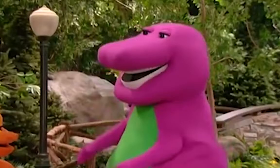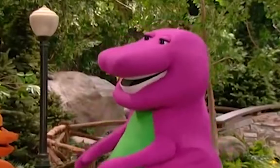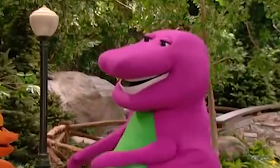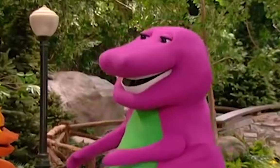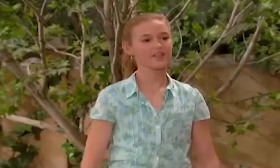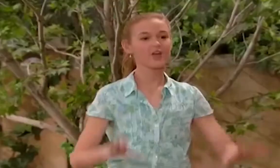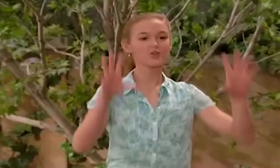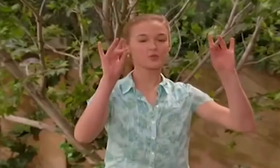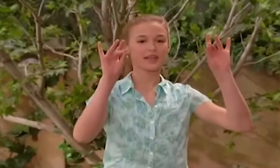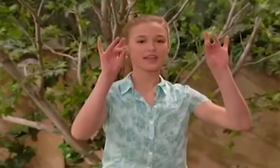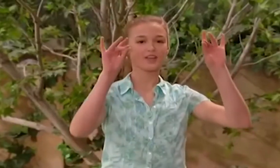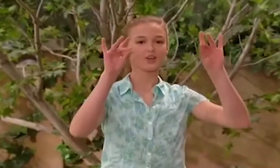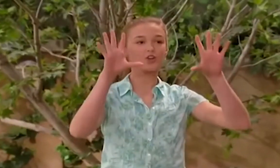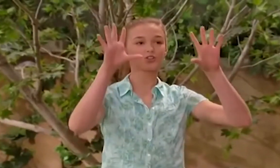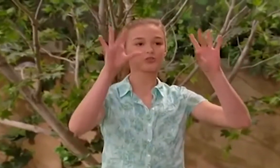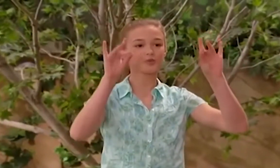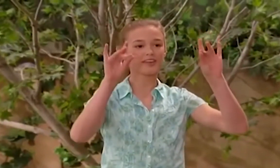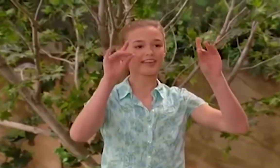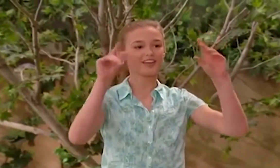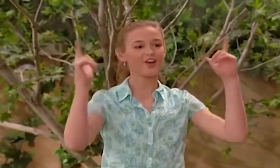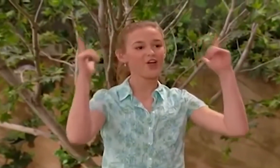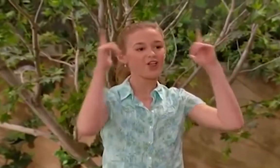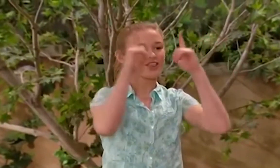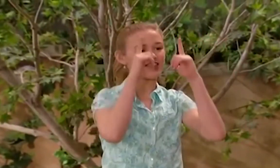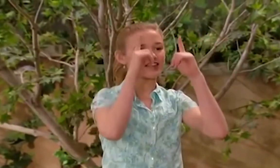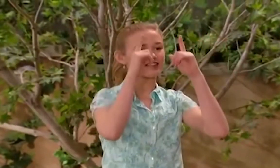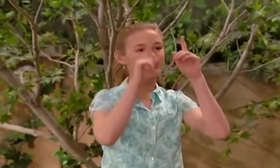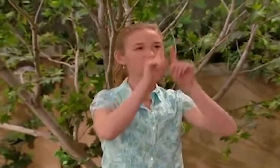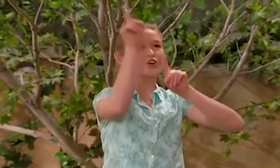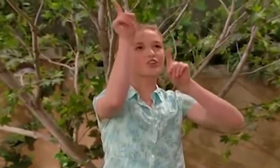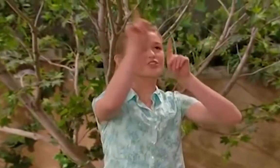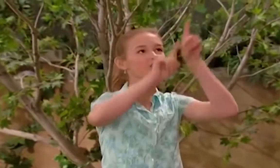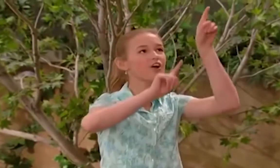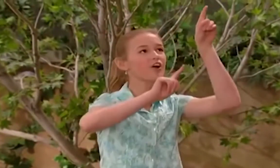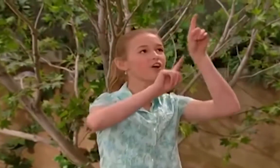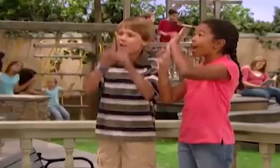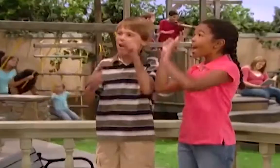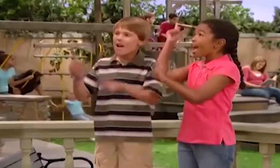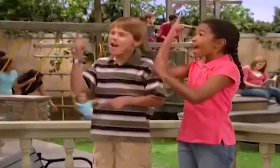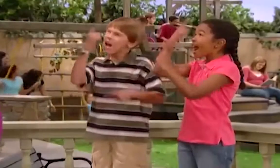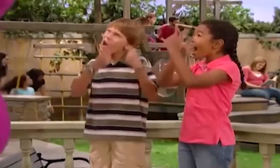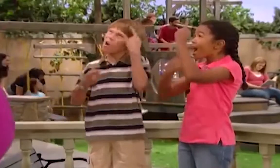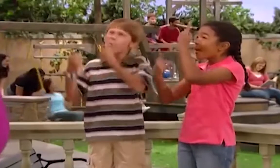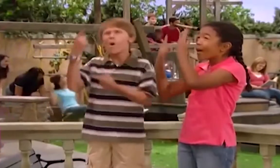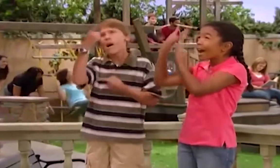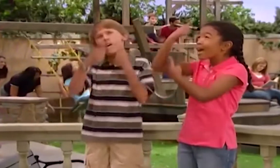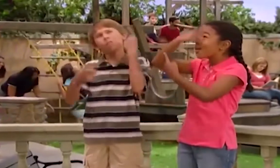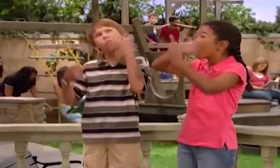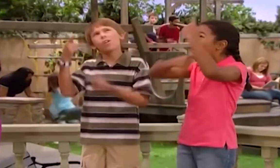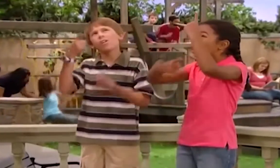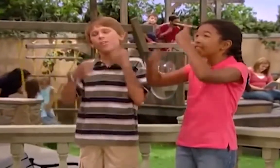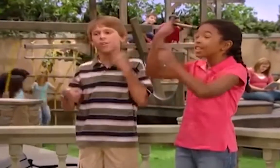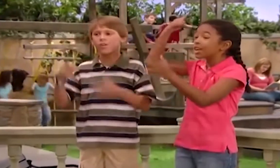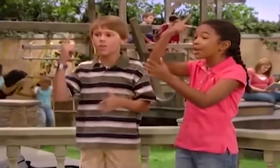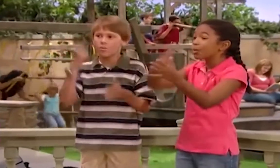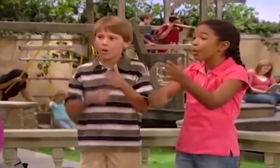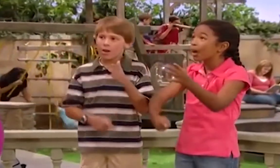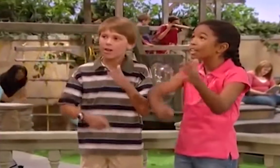Twinkle, twinkle, little star, how I wonder what